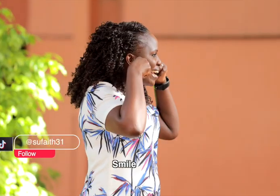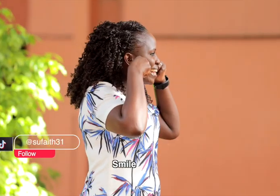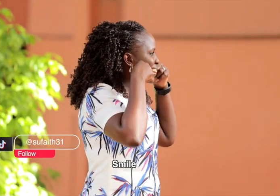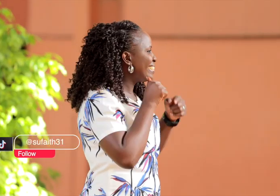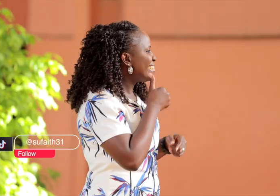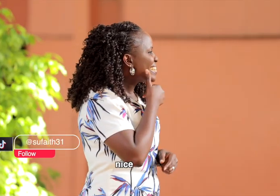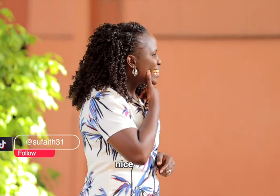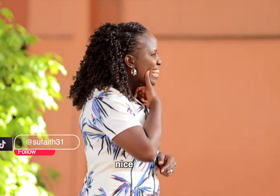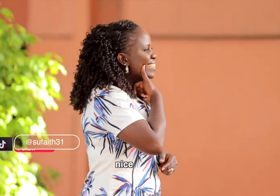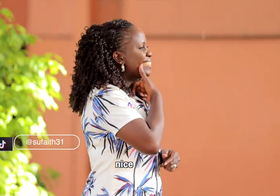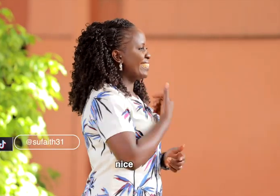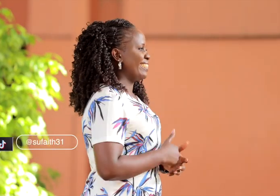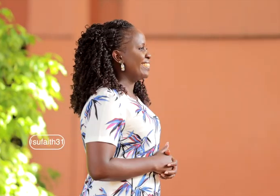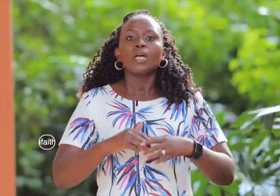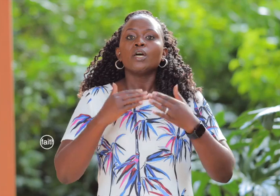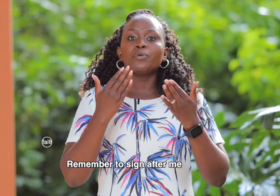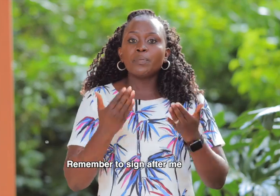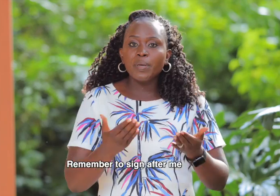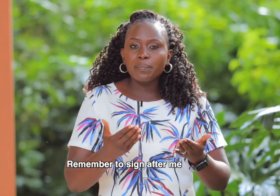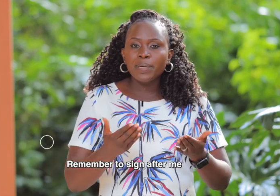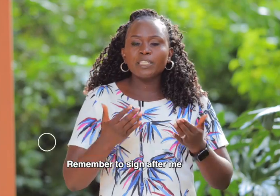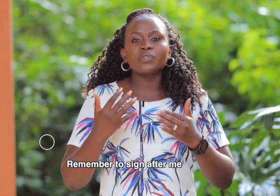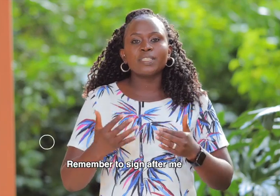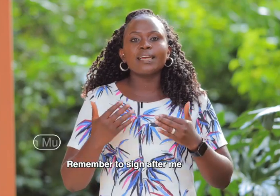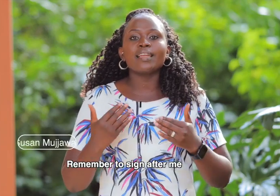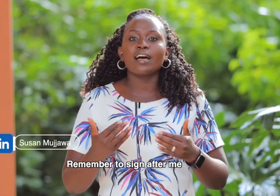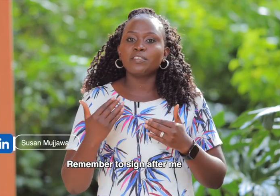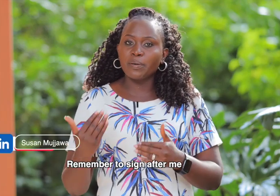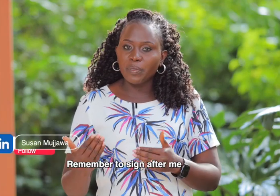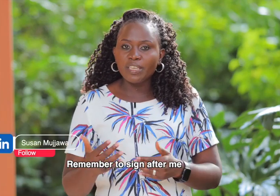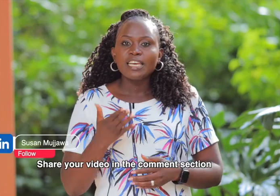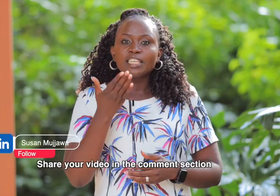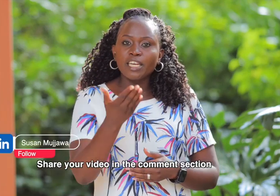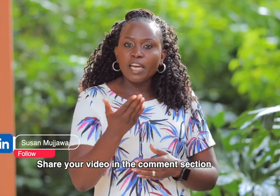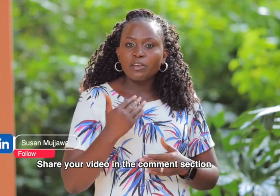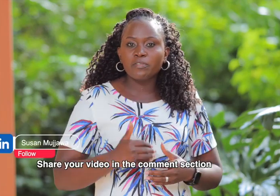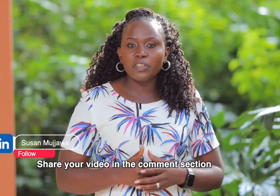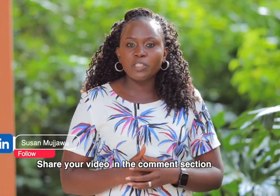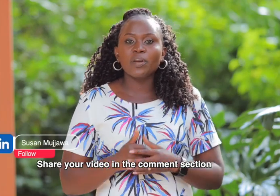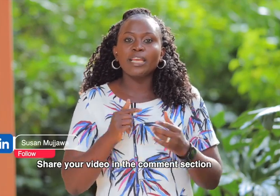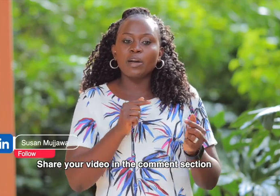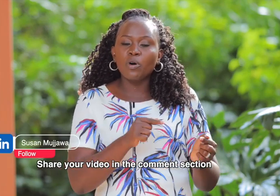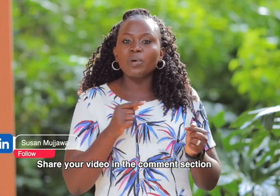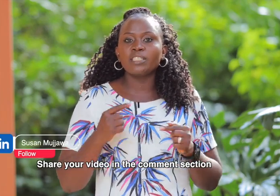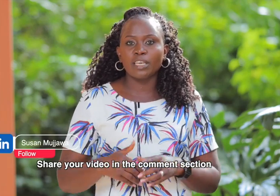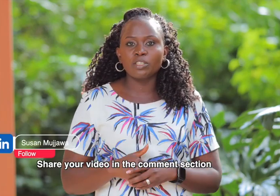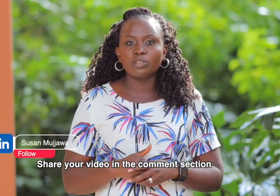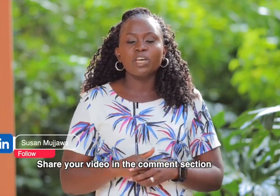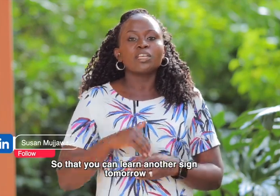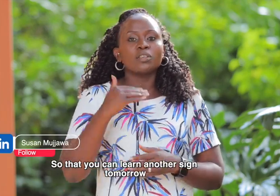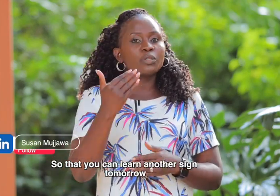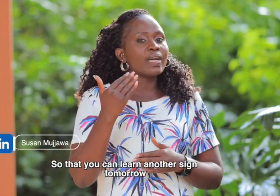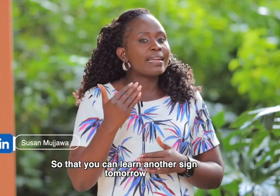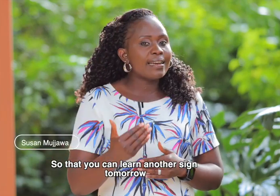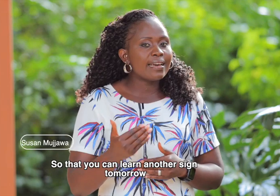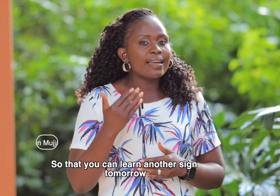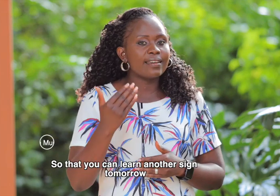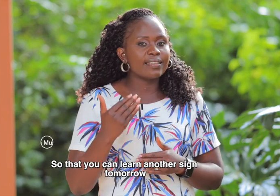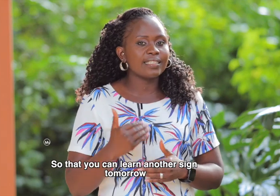nice Remember to sign after me Share your video in the comment section So that we can learn another